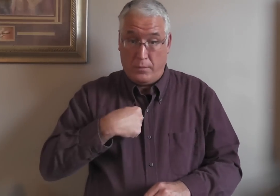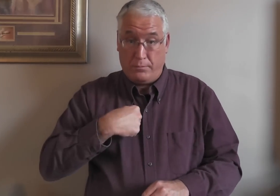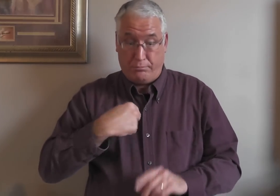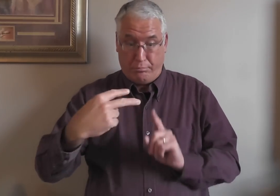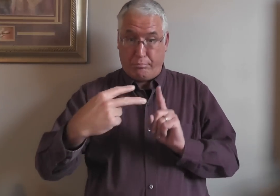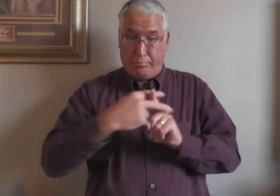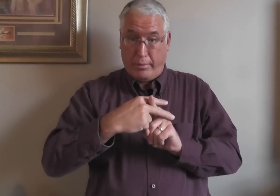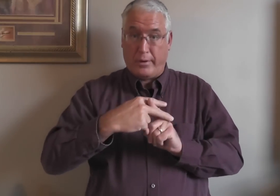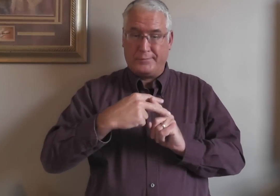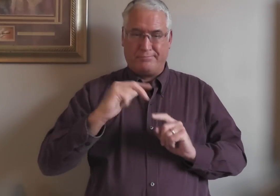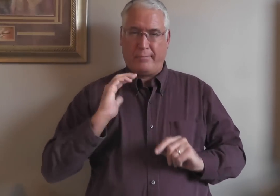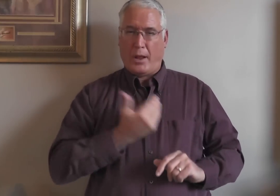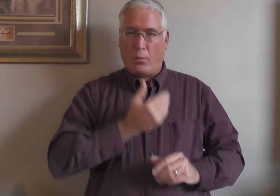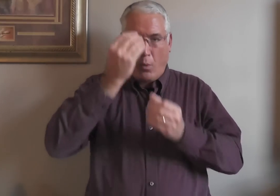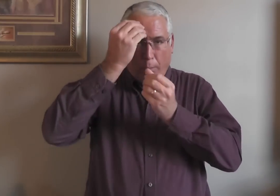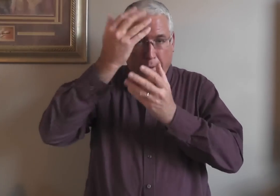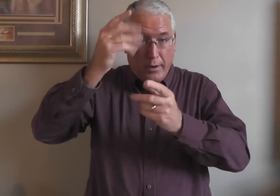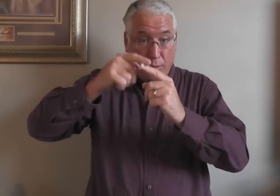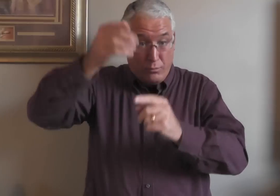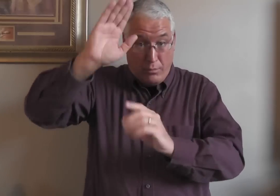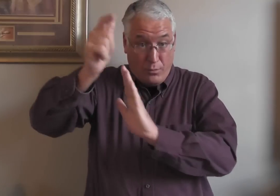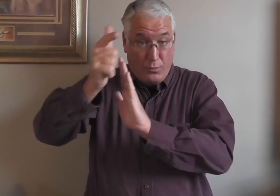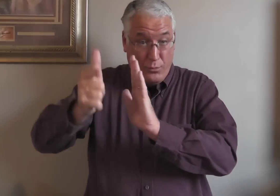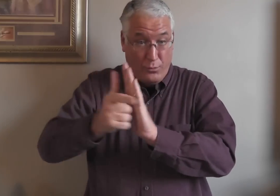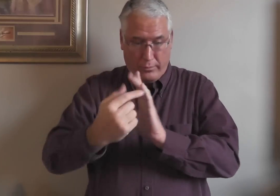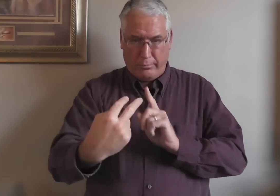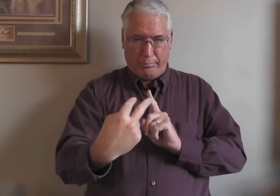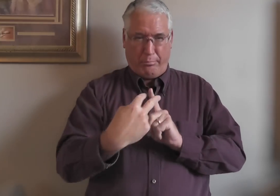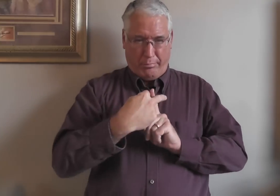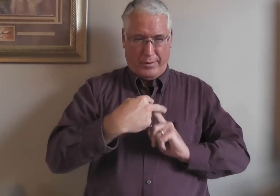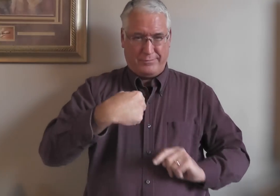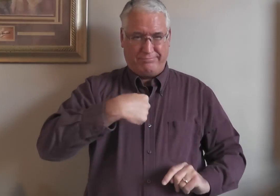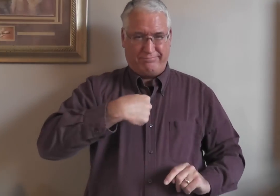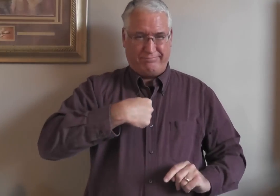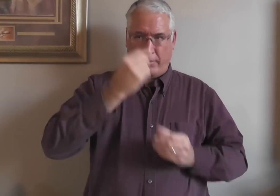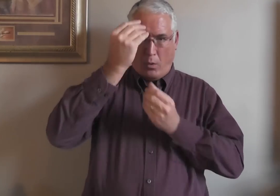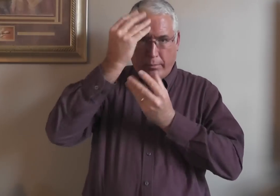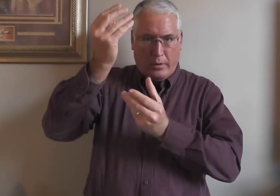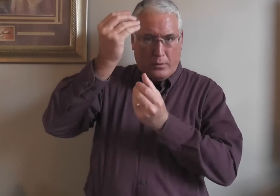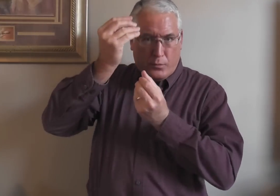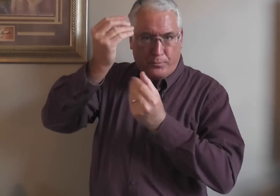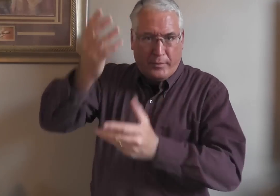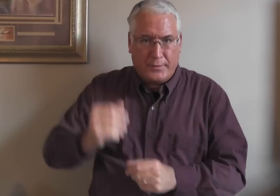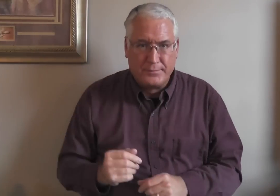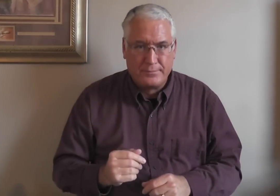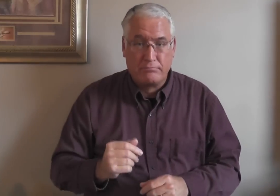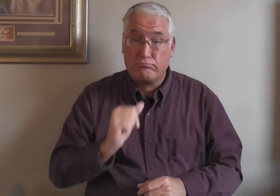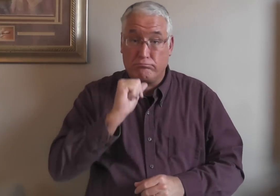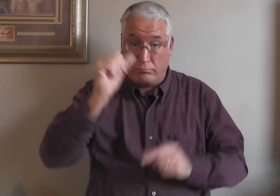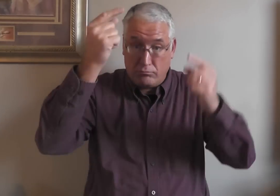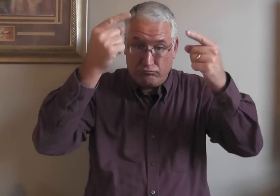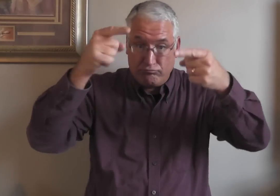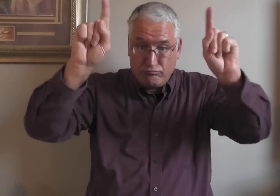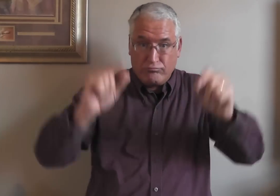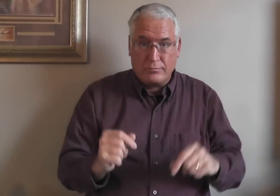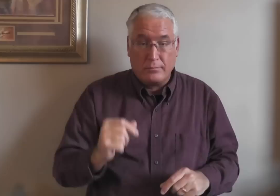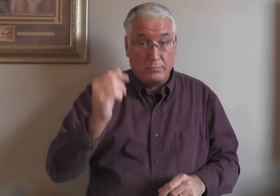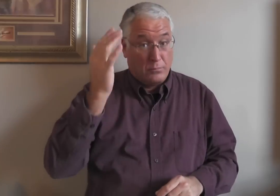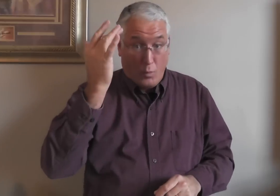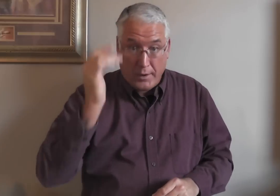You know, we plug into our obedience to the law. We're plugging into ourselves. And it's not successful.